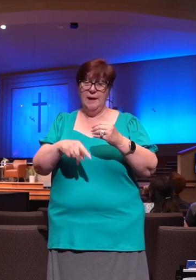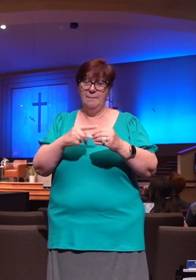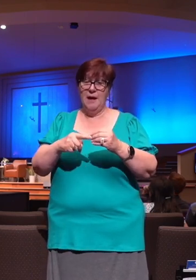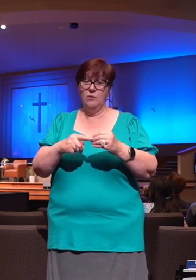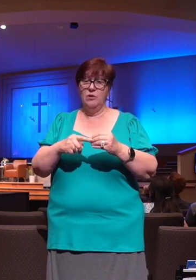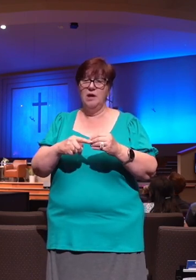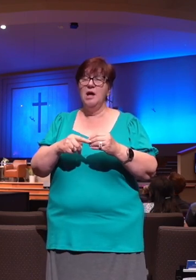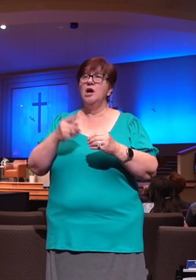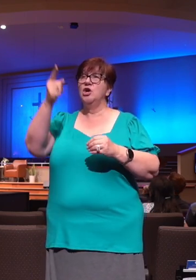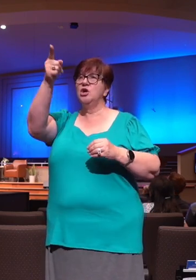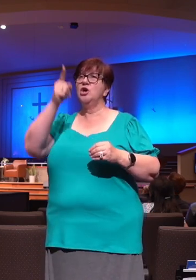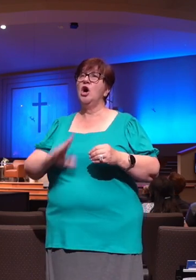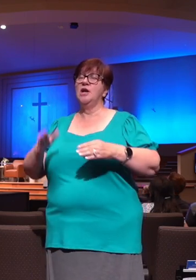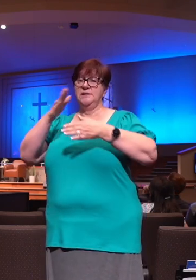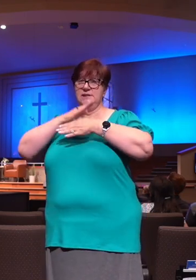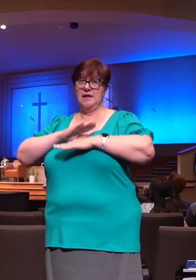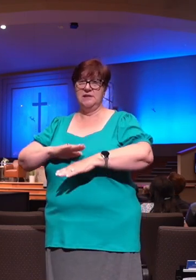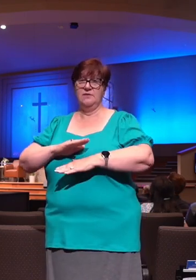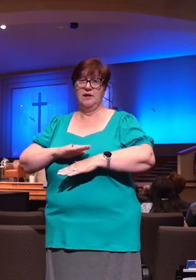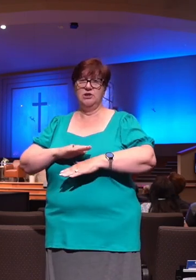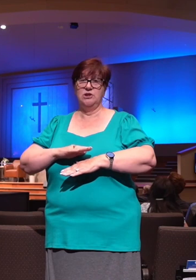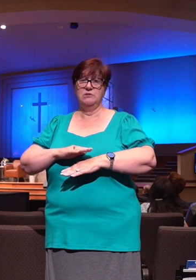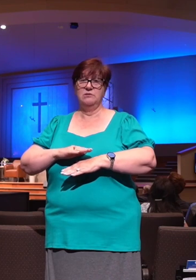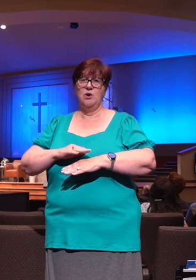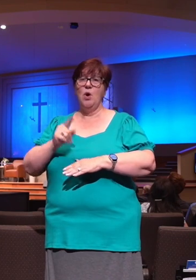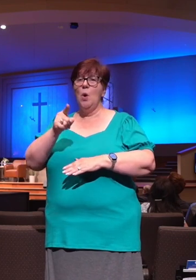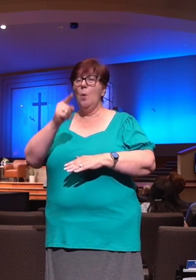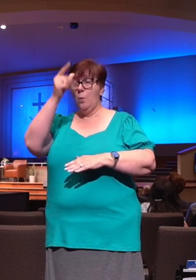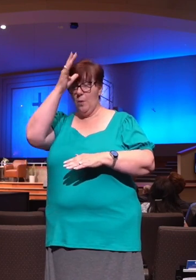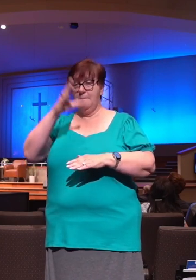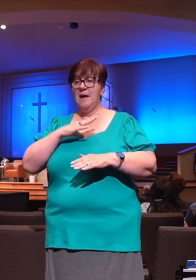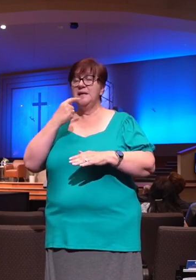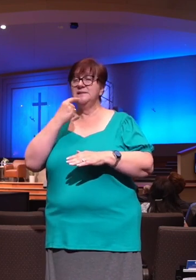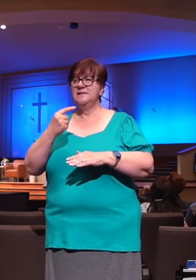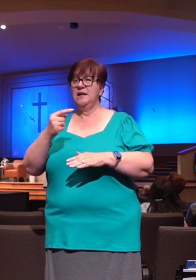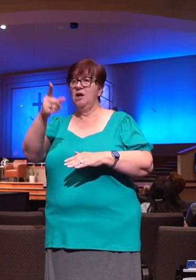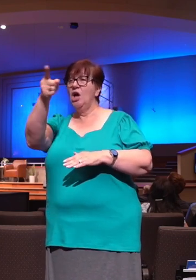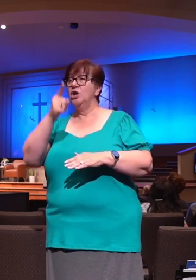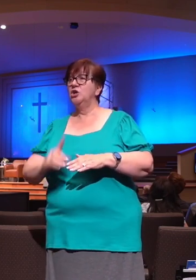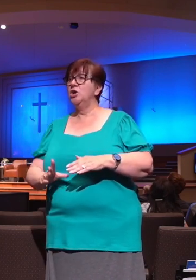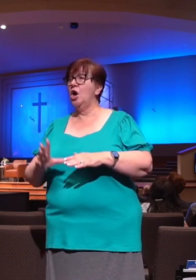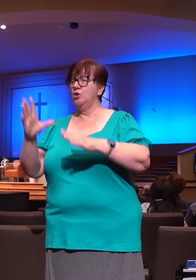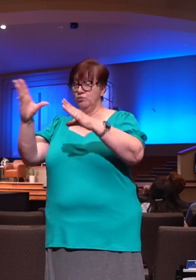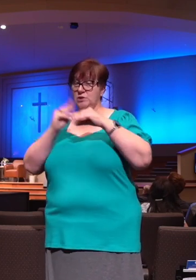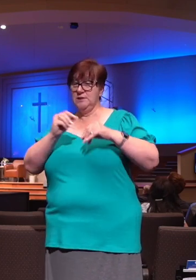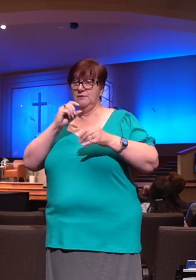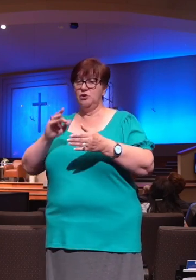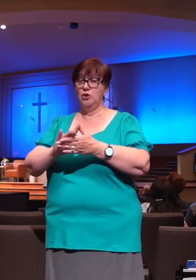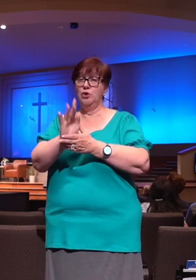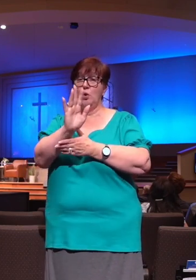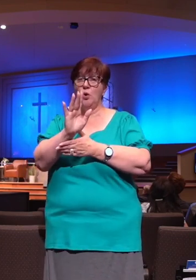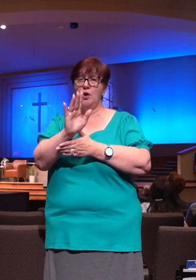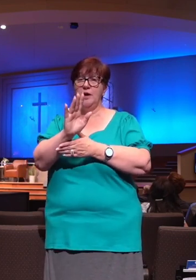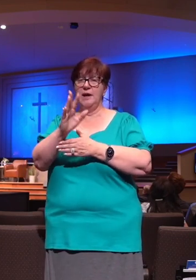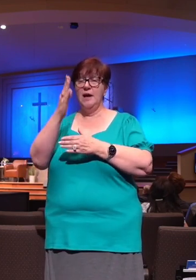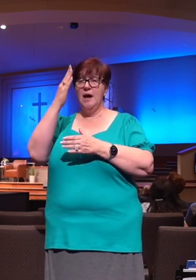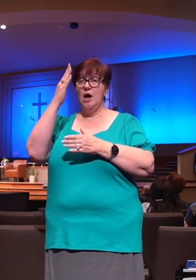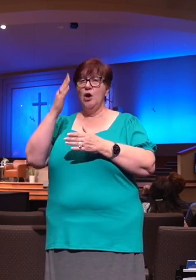Edwards said, God is glorified not only by his glories being seen, but by its being rejoiced in.